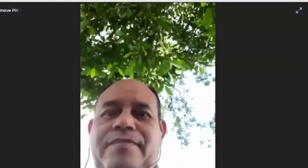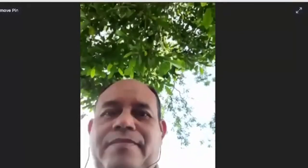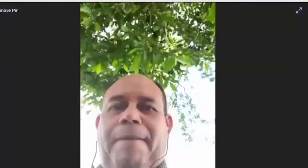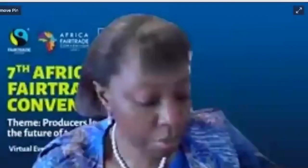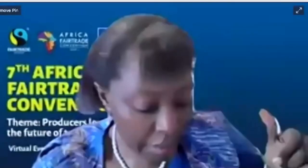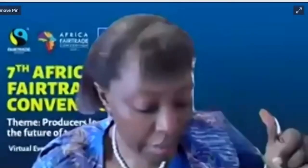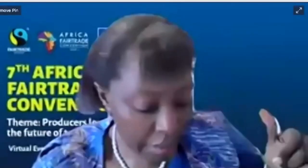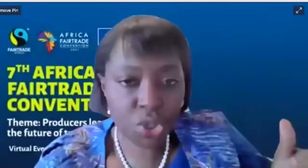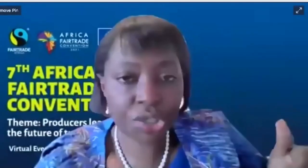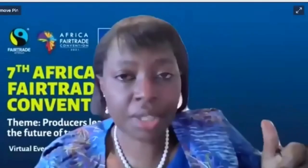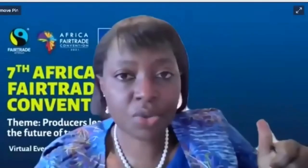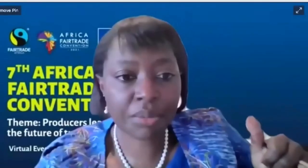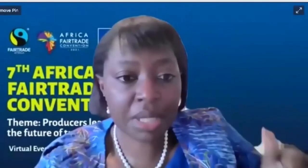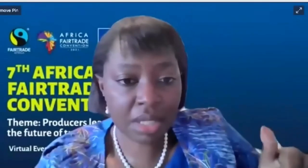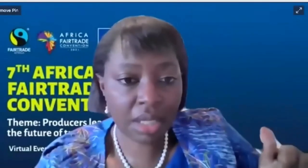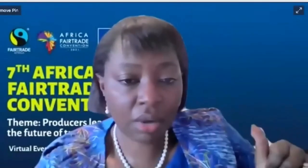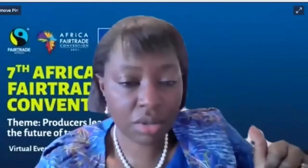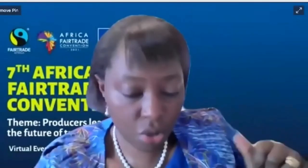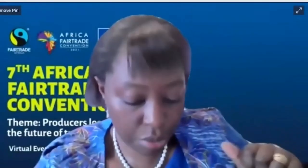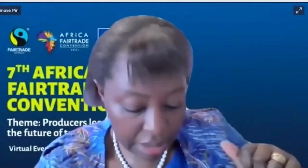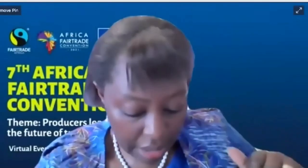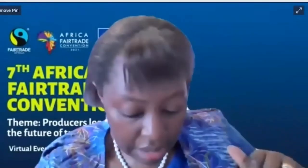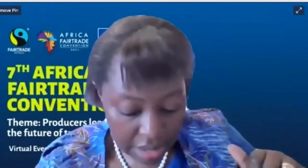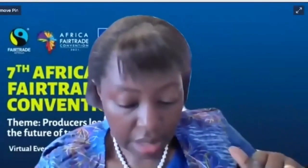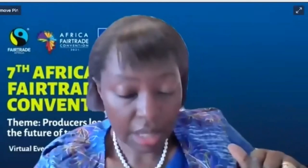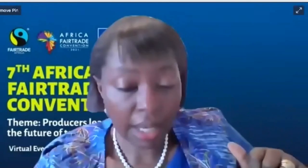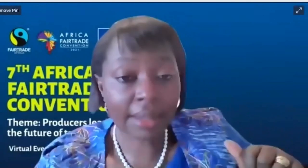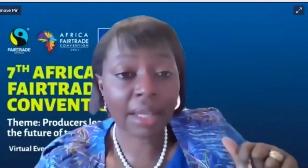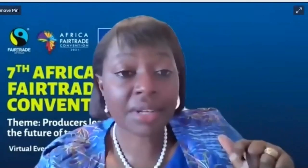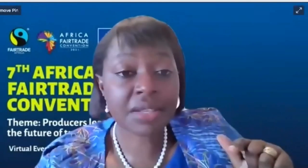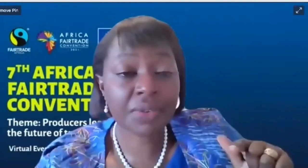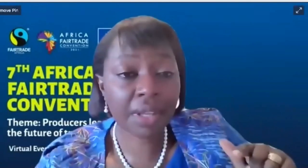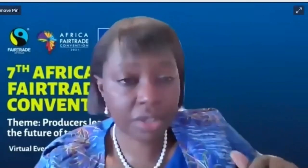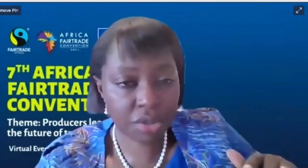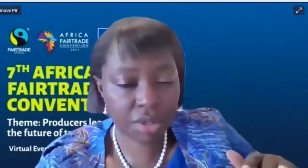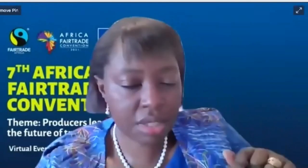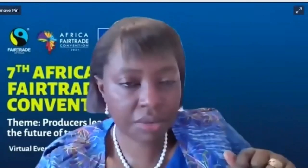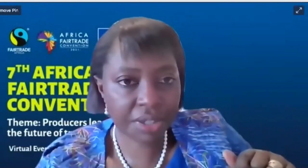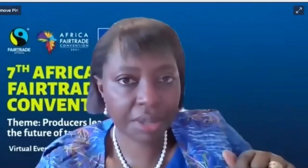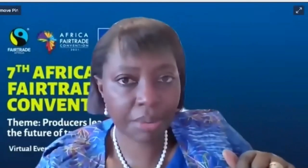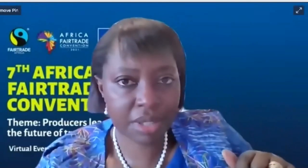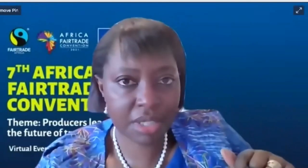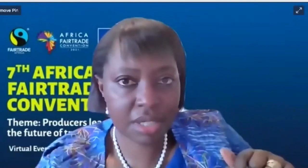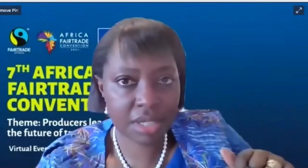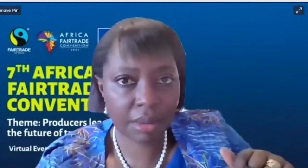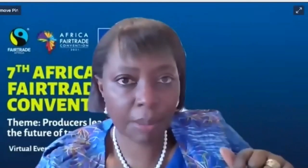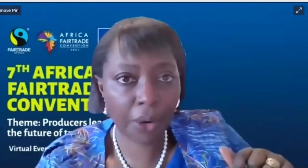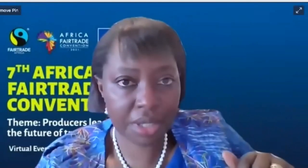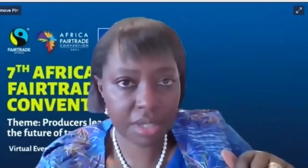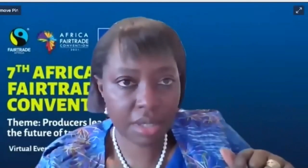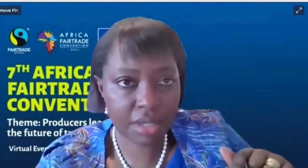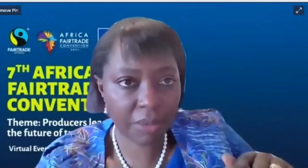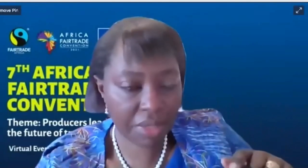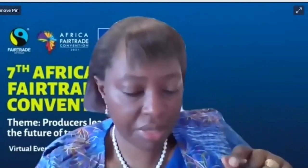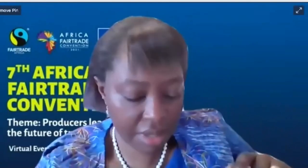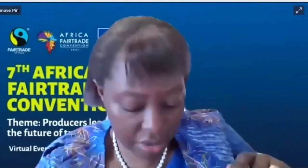needs, ensuring that we are meeting the consumer needs and diversification. That is a very important point. Some of the